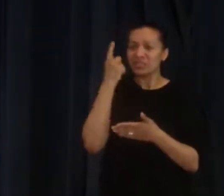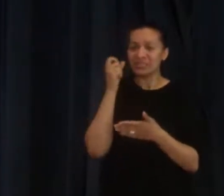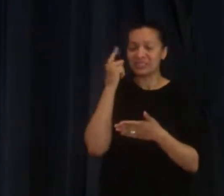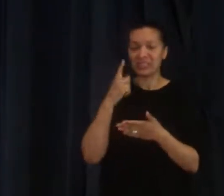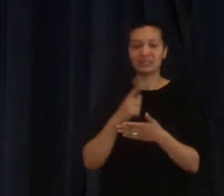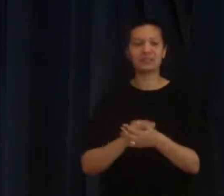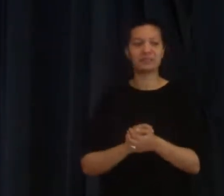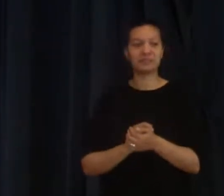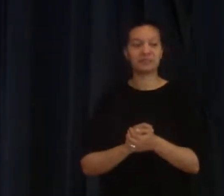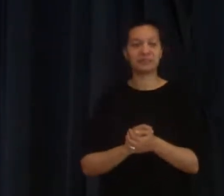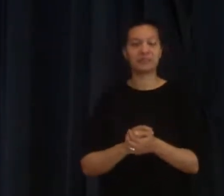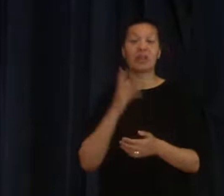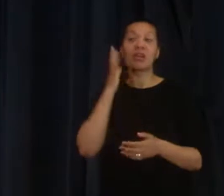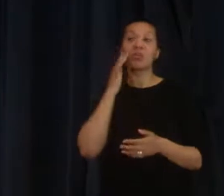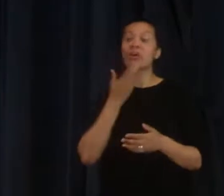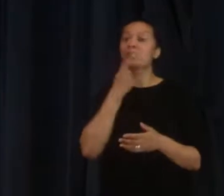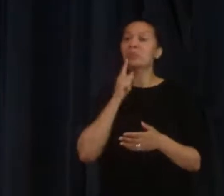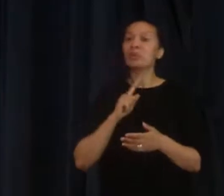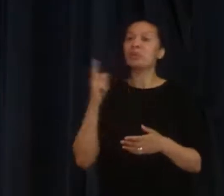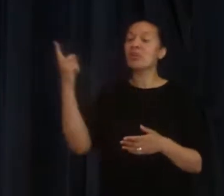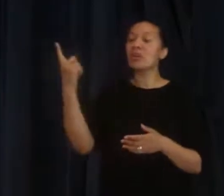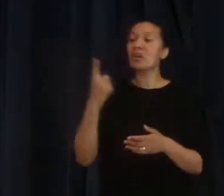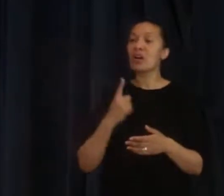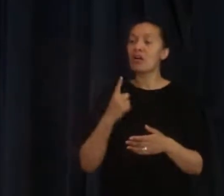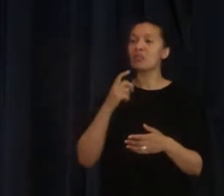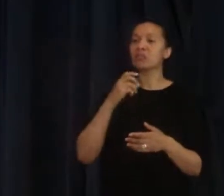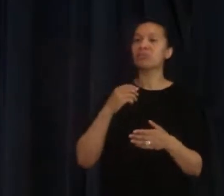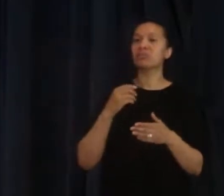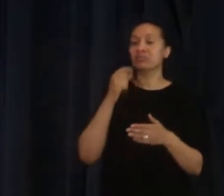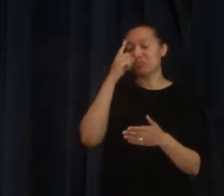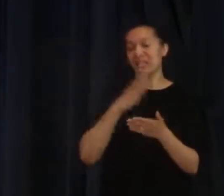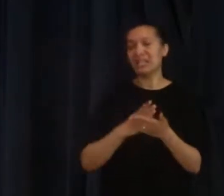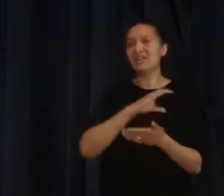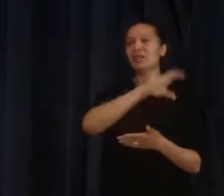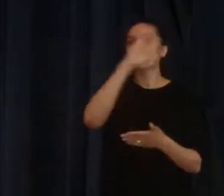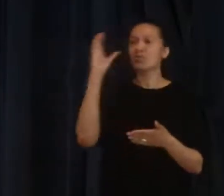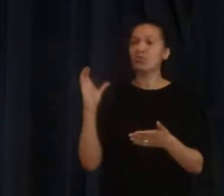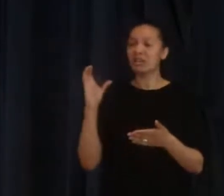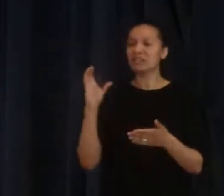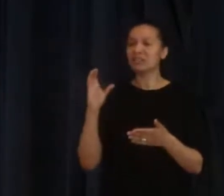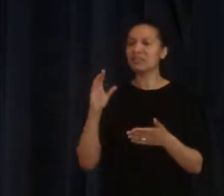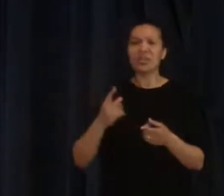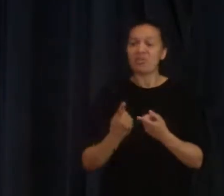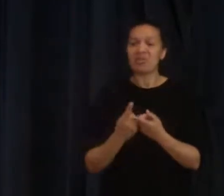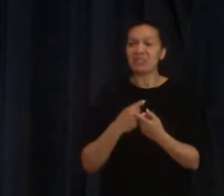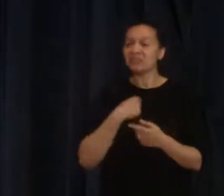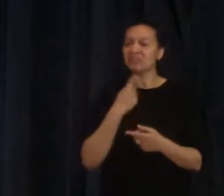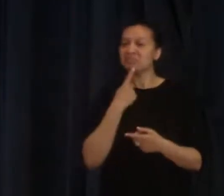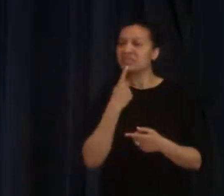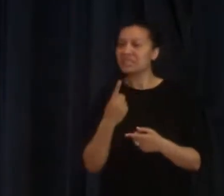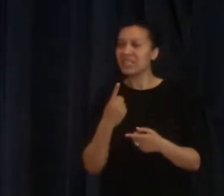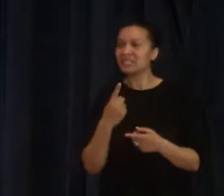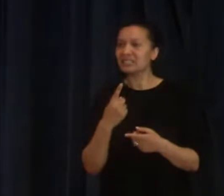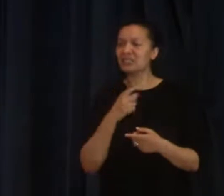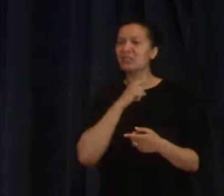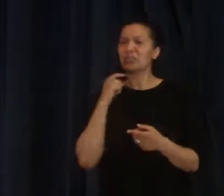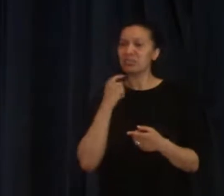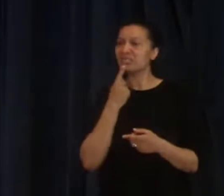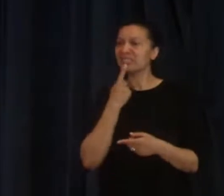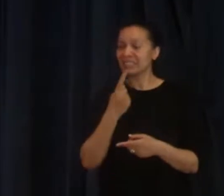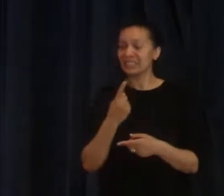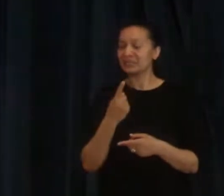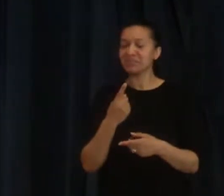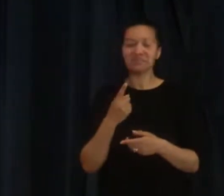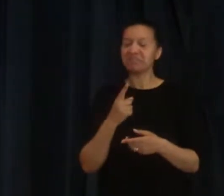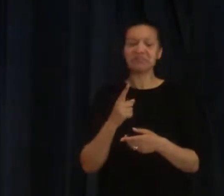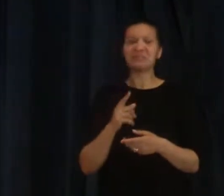not because of what I've said or what Nigel said or what Pauline said or whoever's preaching has said, it is the Holy Spirit